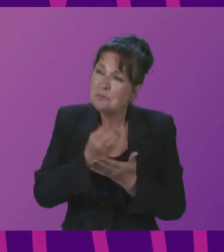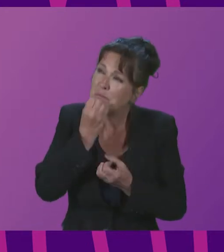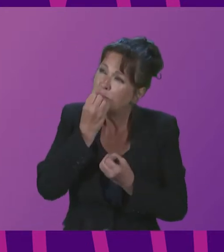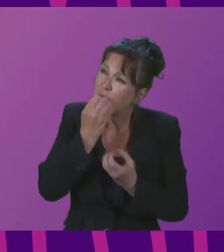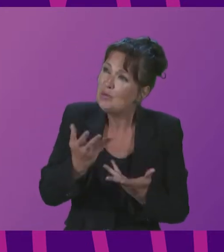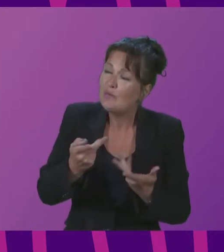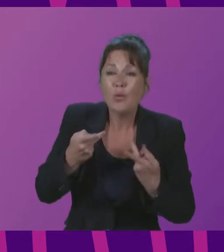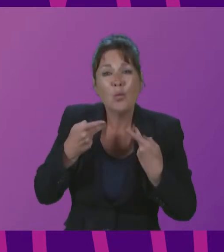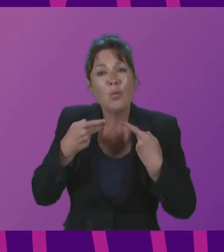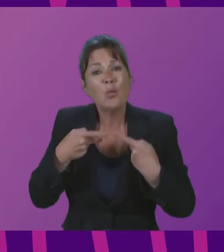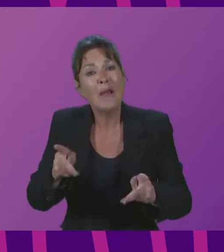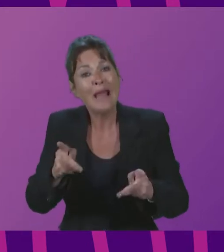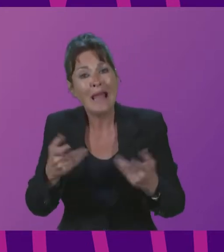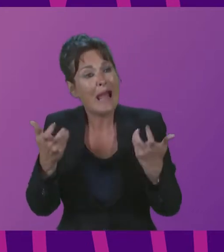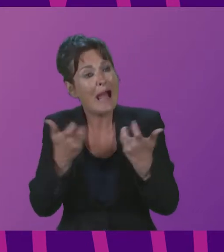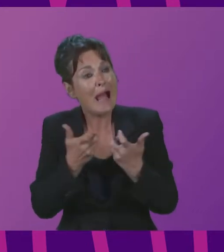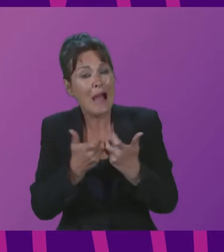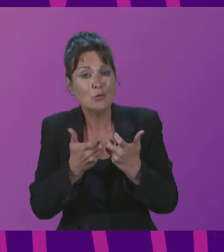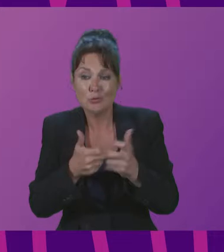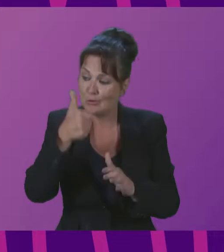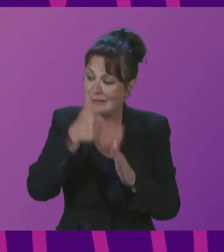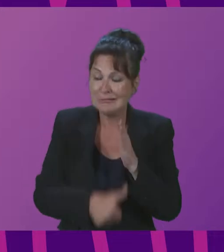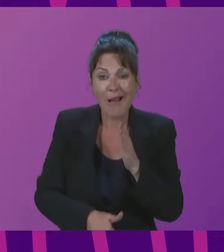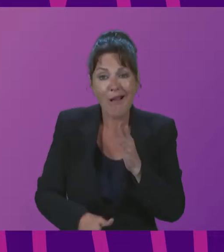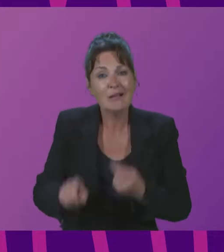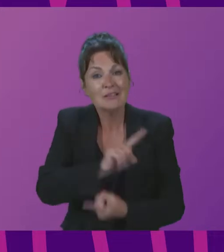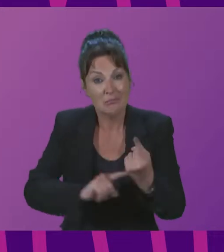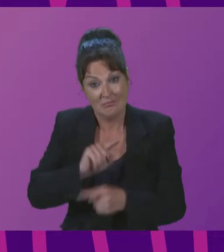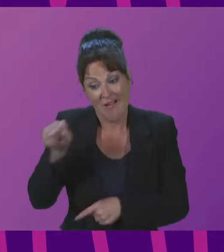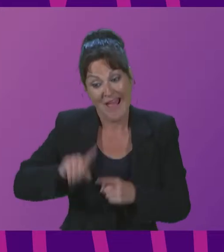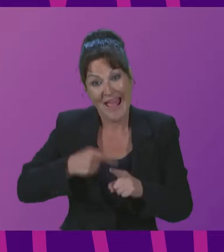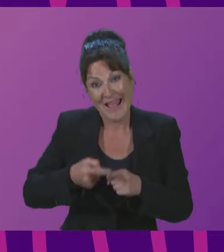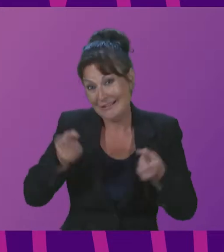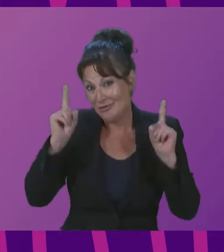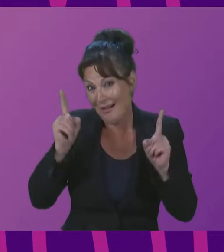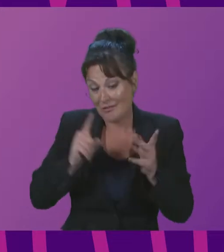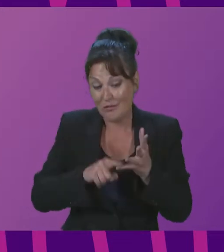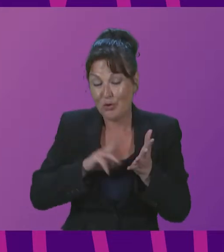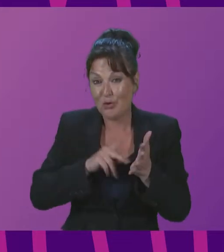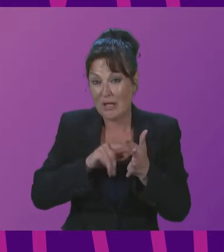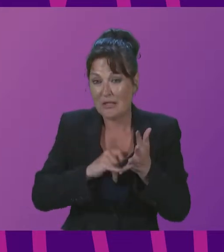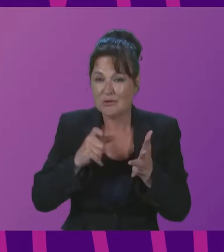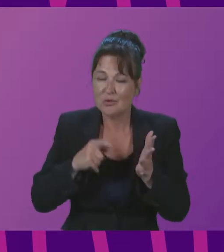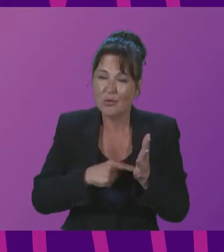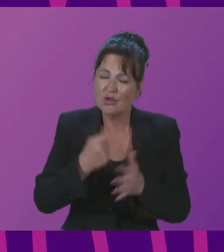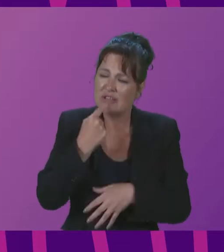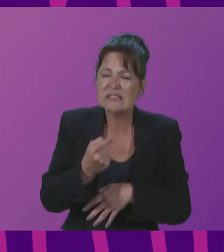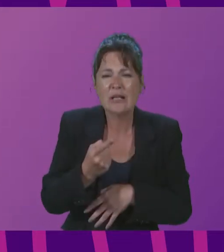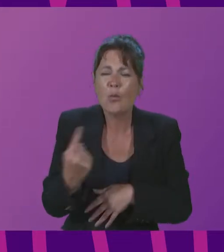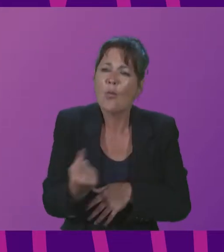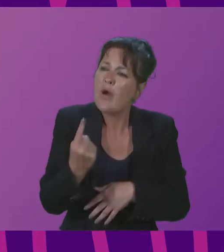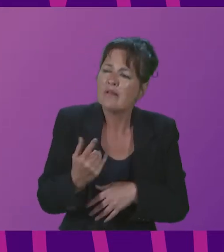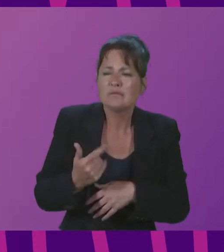the summit Yurina Bokova the former director general of UNESCO quoted one of the greatest sons of Edinburgh David Hume